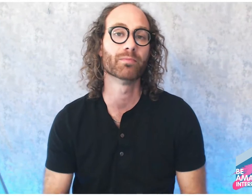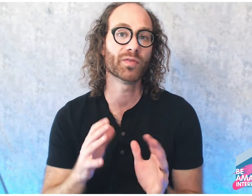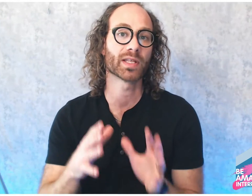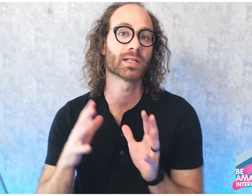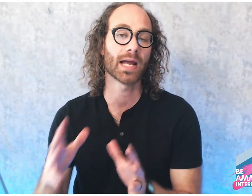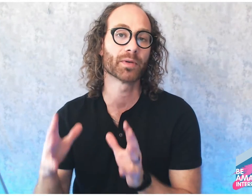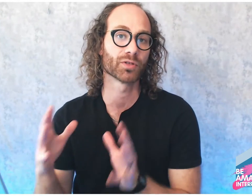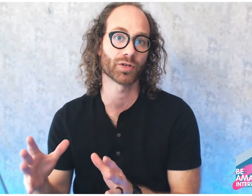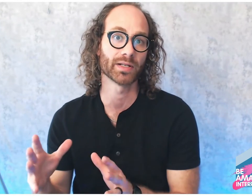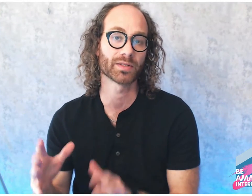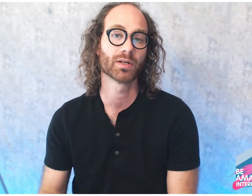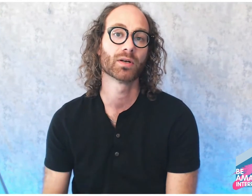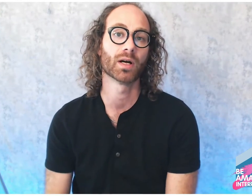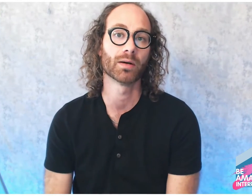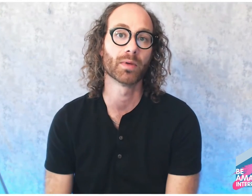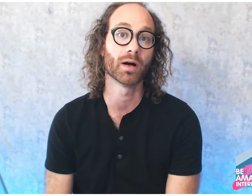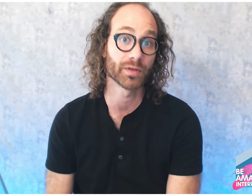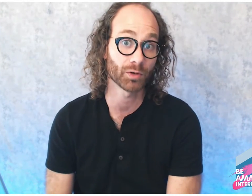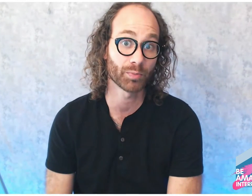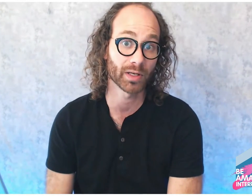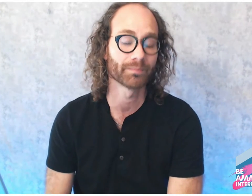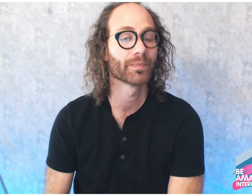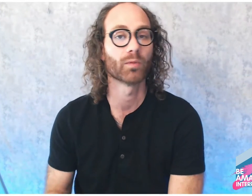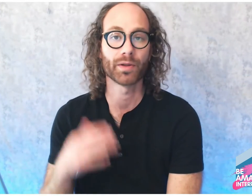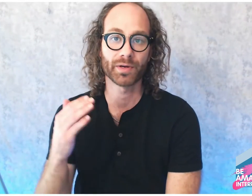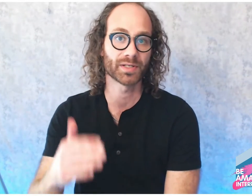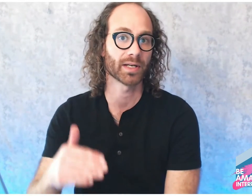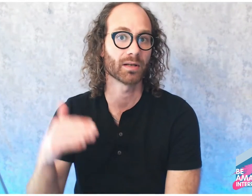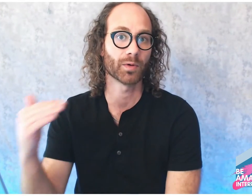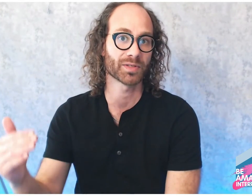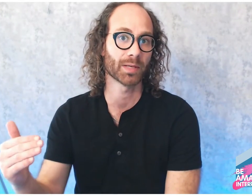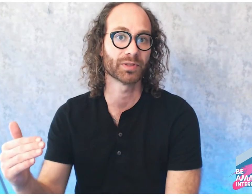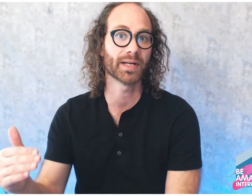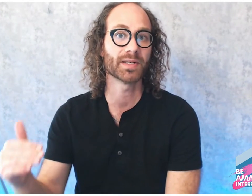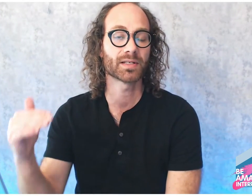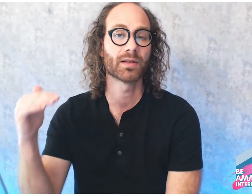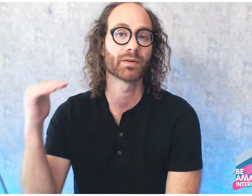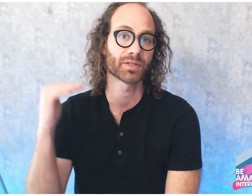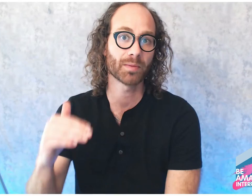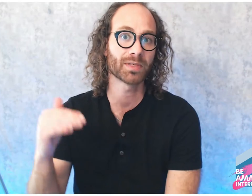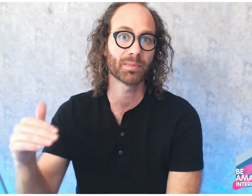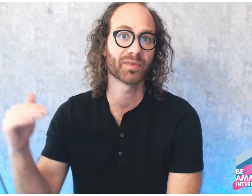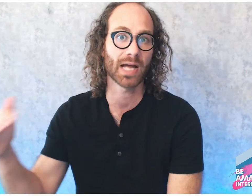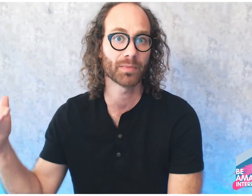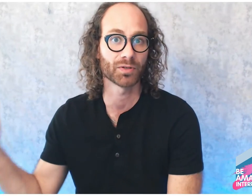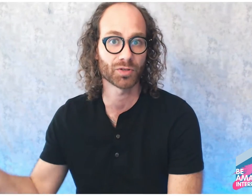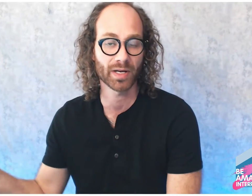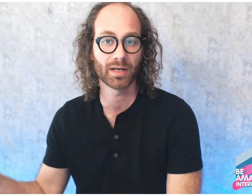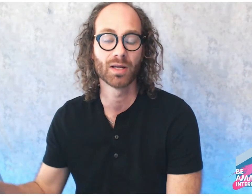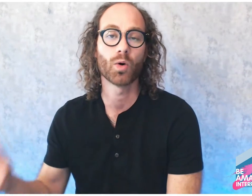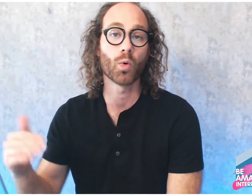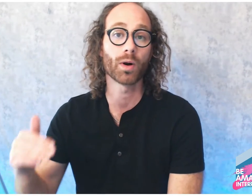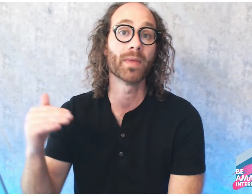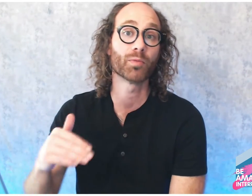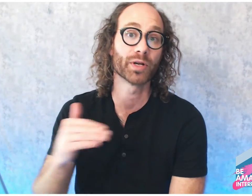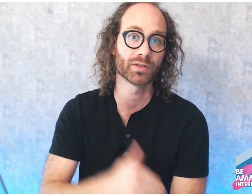the time constraints of interpreting, whether consecutive or simultaneous. There's some type of time constraint or memory constraint.